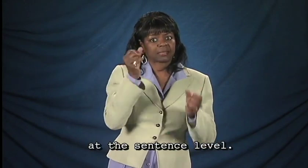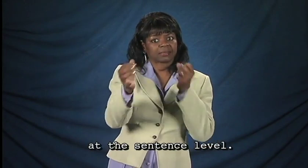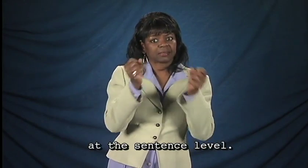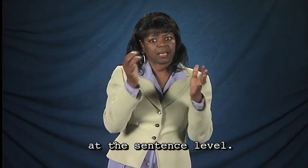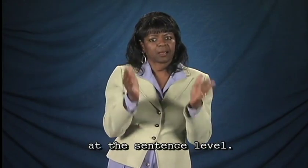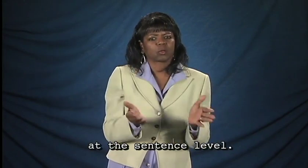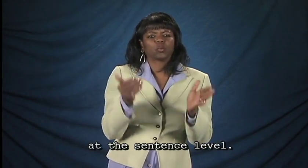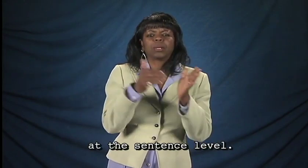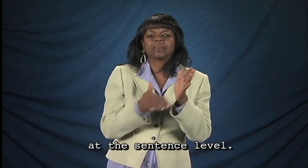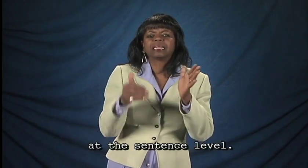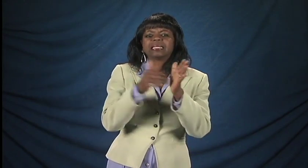the sentence level.